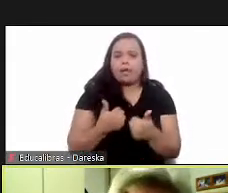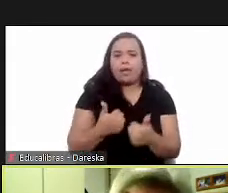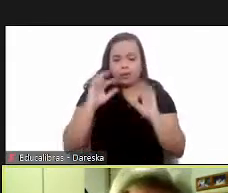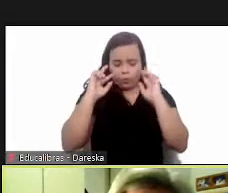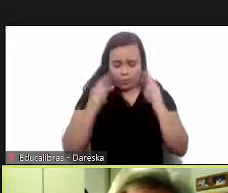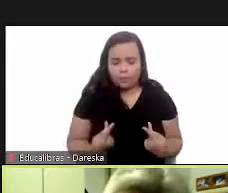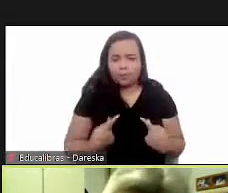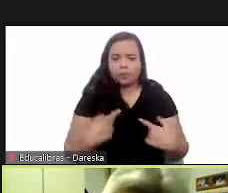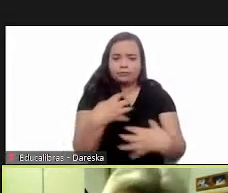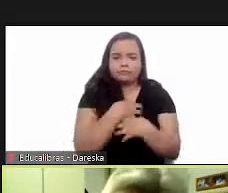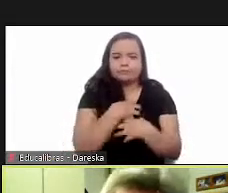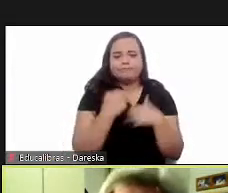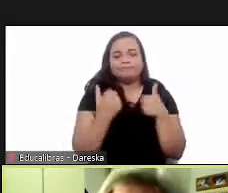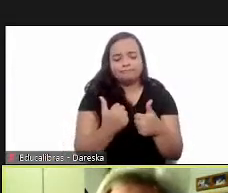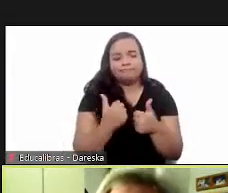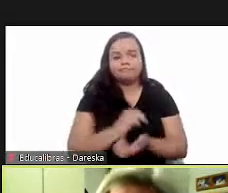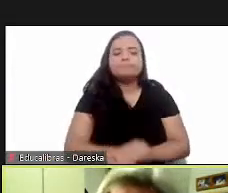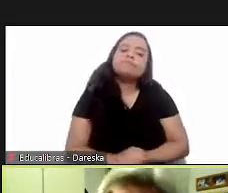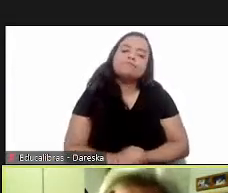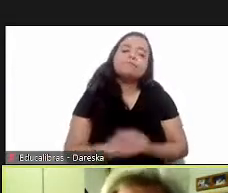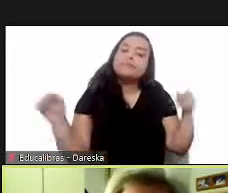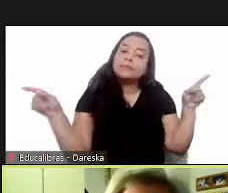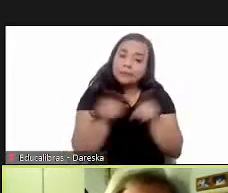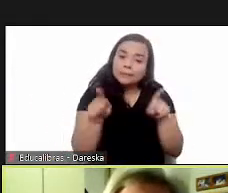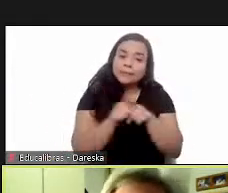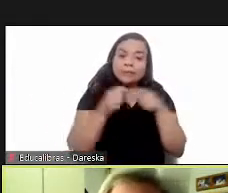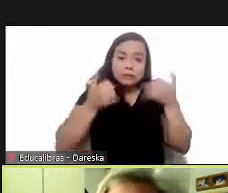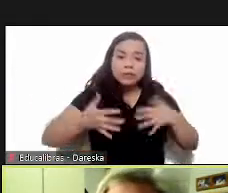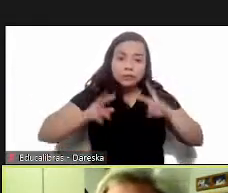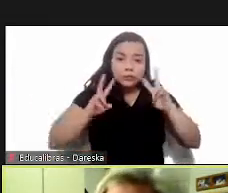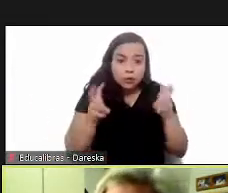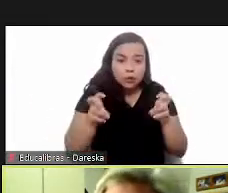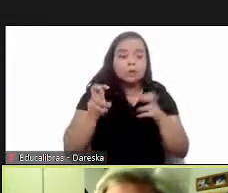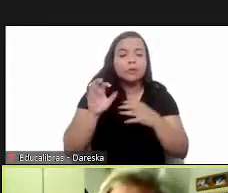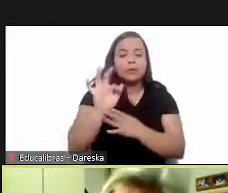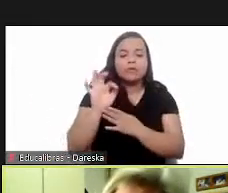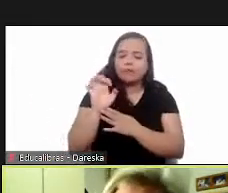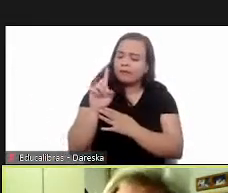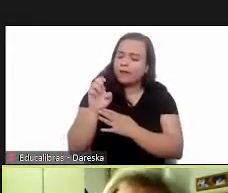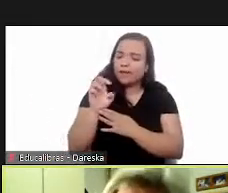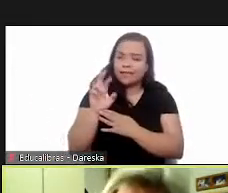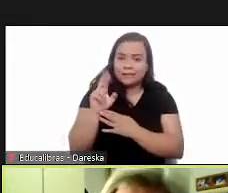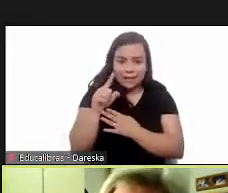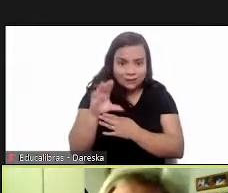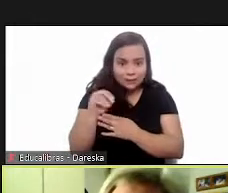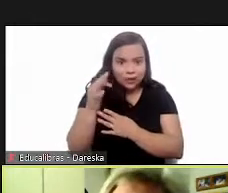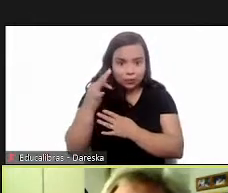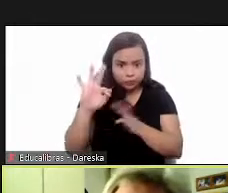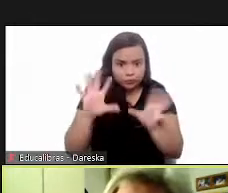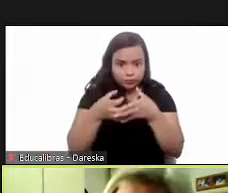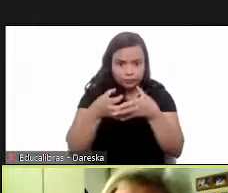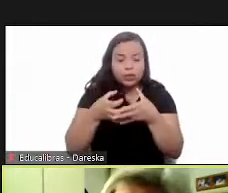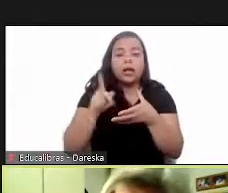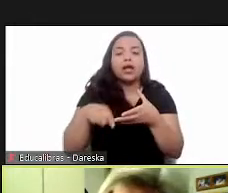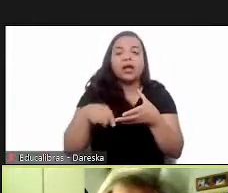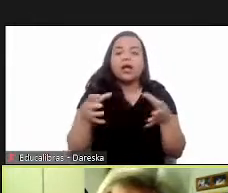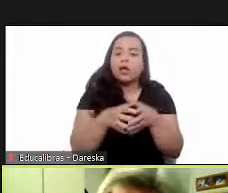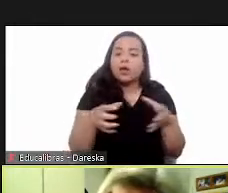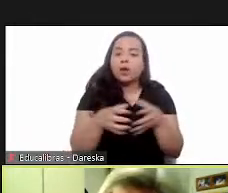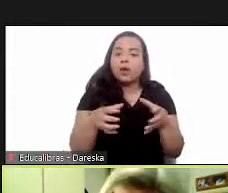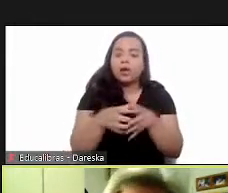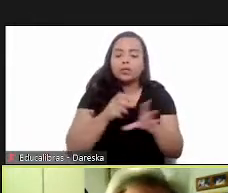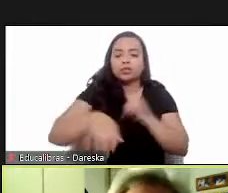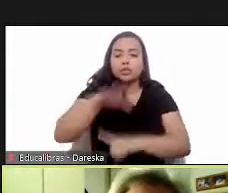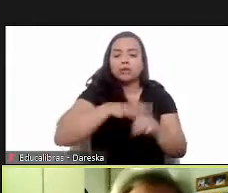beings in the most comprehensive sense and talking about the federation fin de chagas since it is a